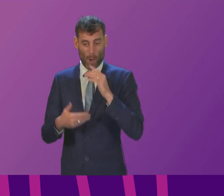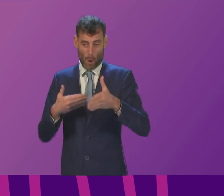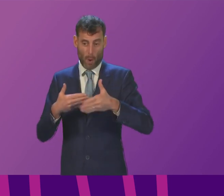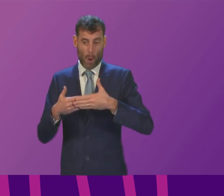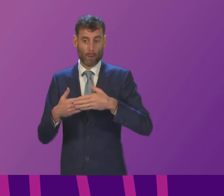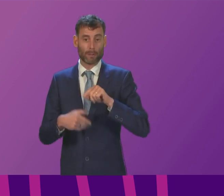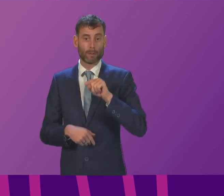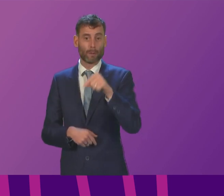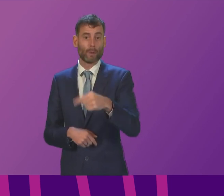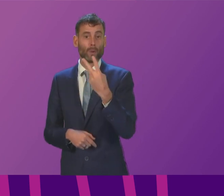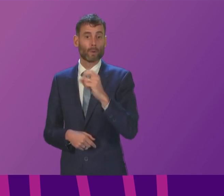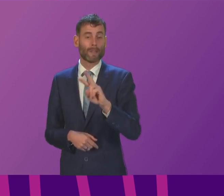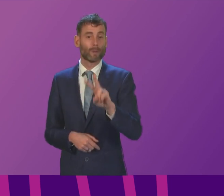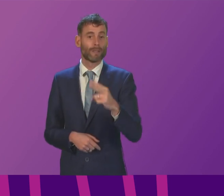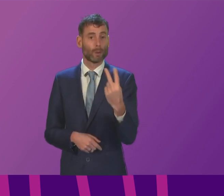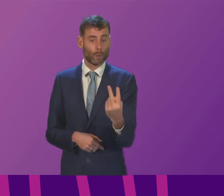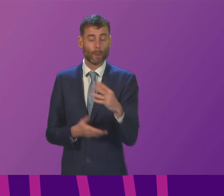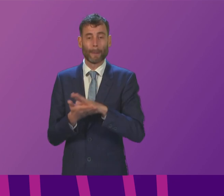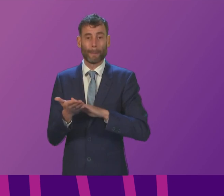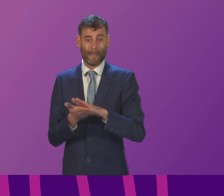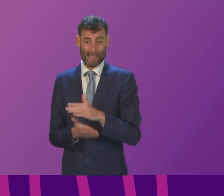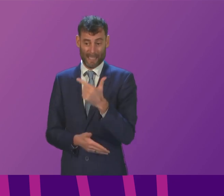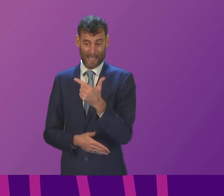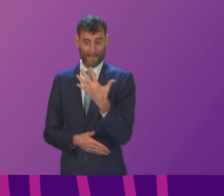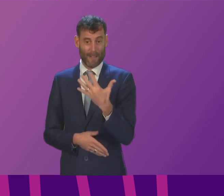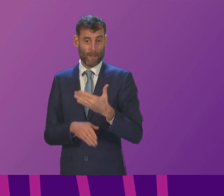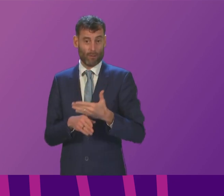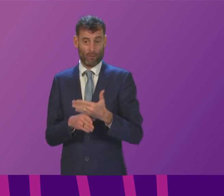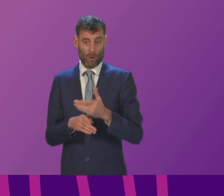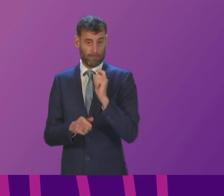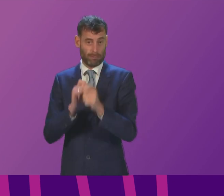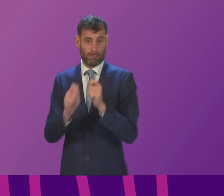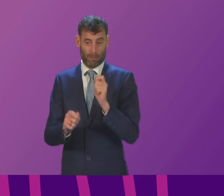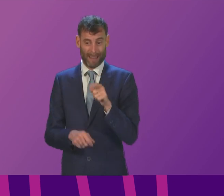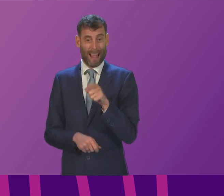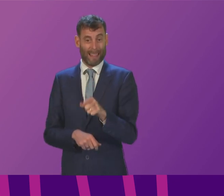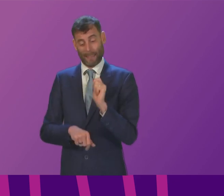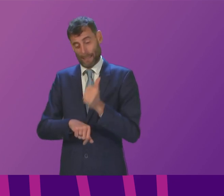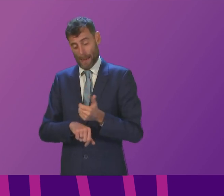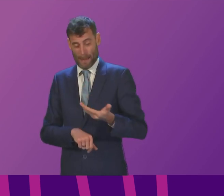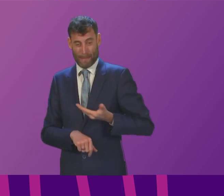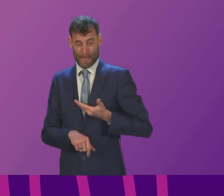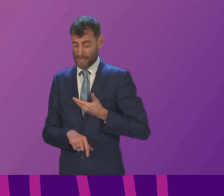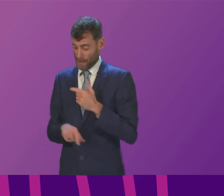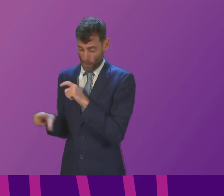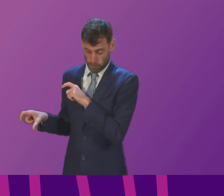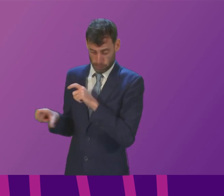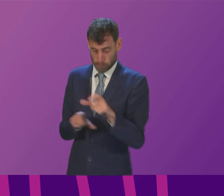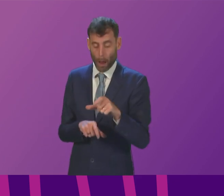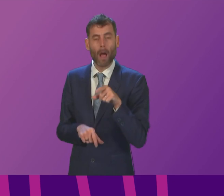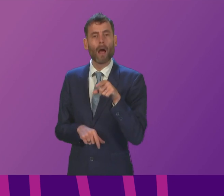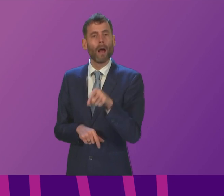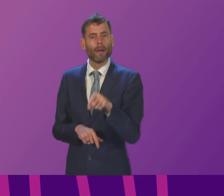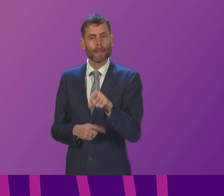2022 with the loss of 75 jobs over the next four months as a long-established business and employer which provides the NHS with surgical